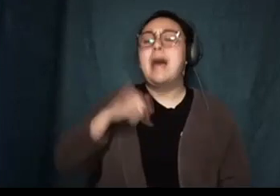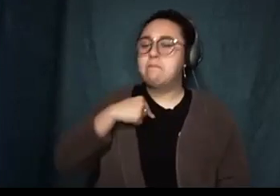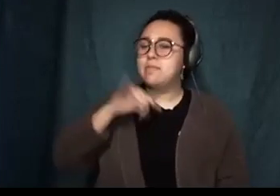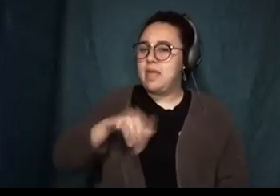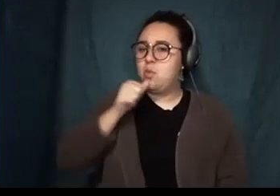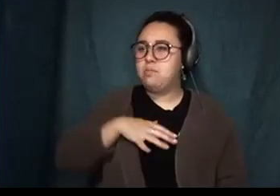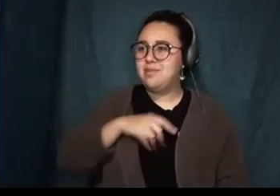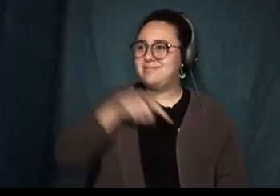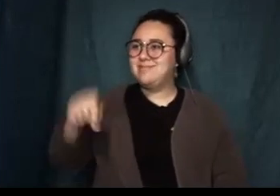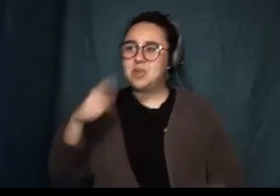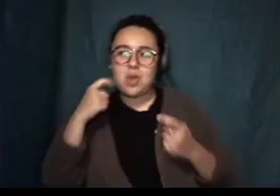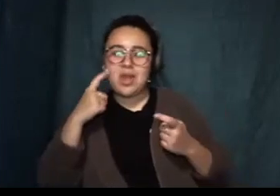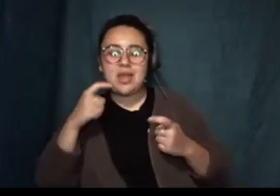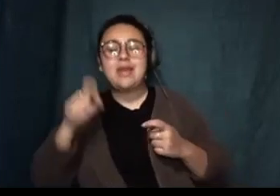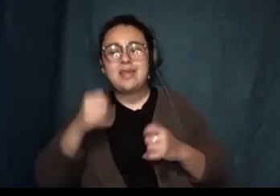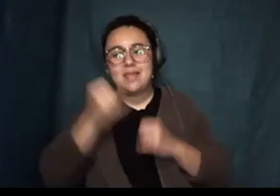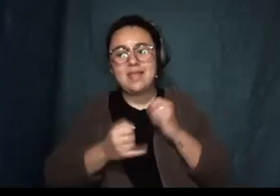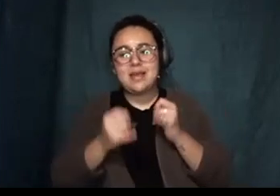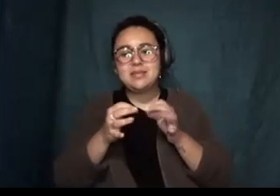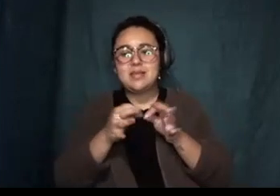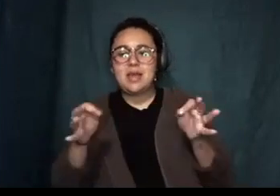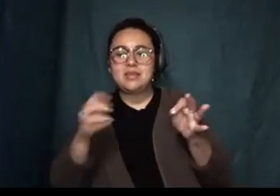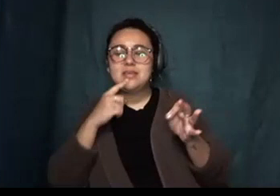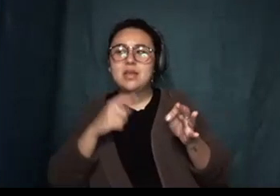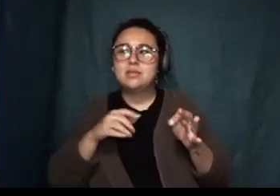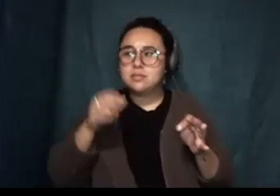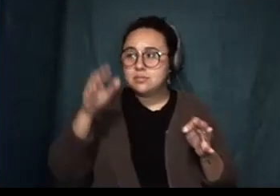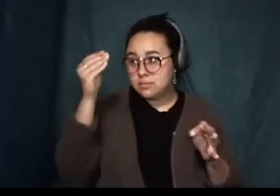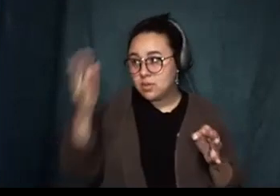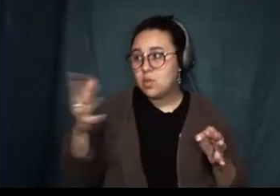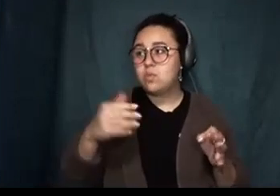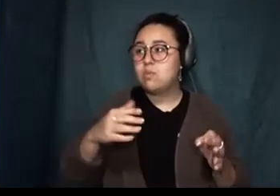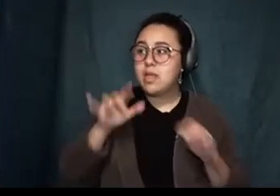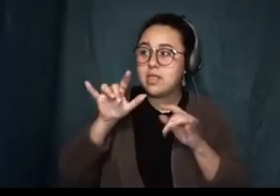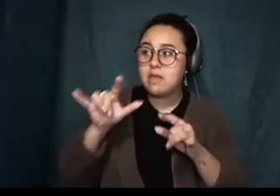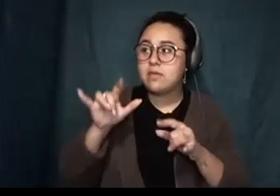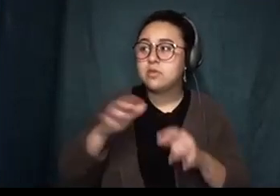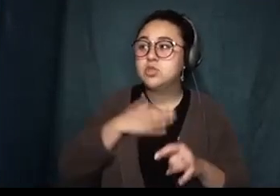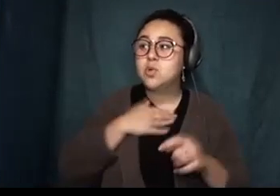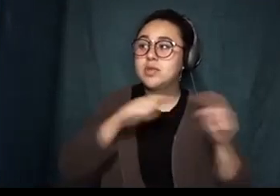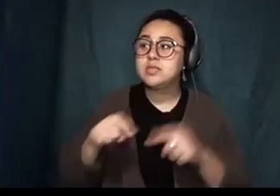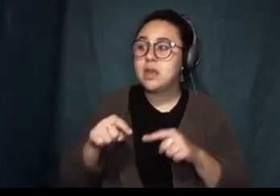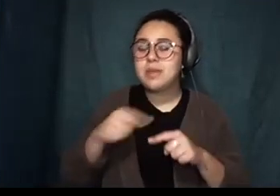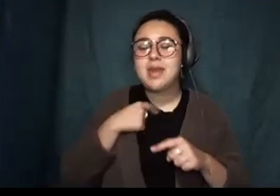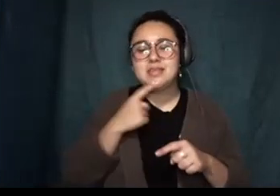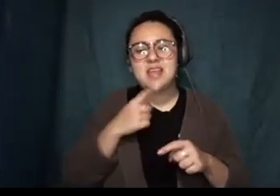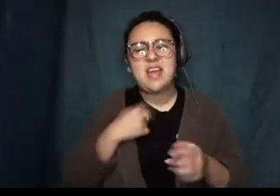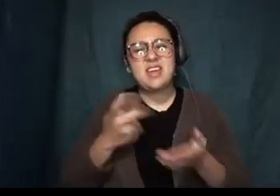her and I really needed that last line which is listen I love you joy is coming uh and that's what I say when I wake up